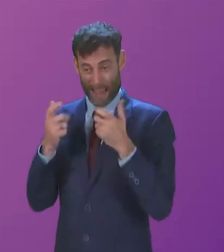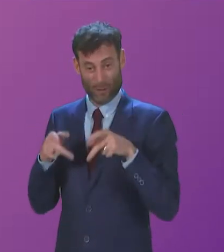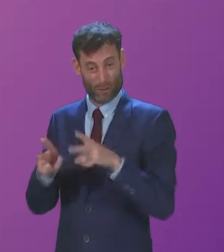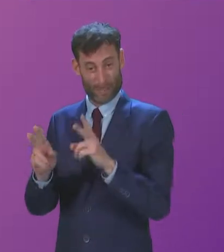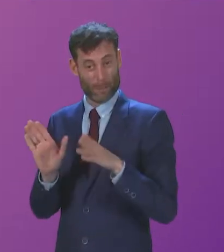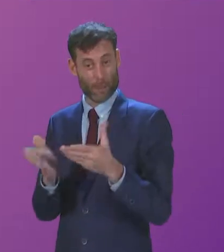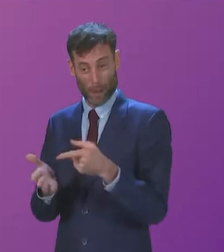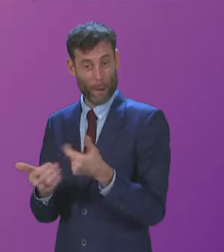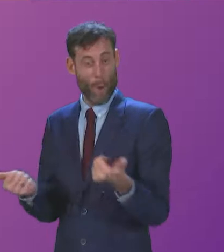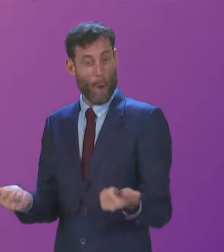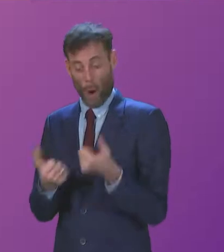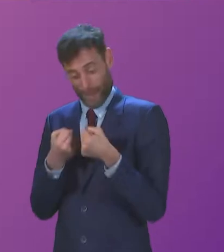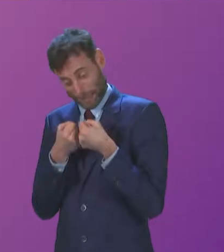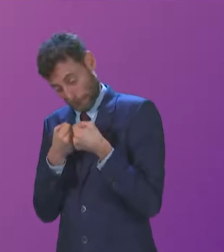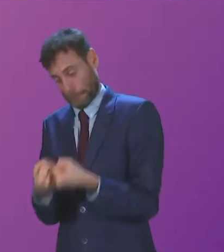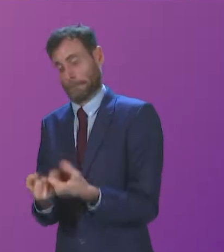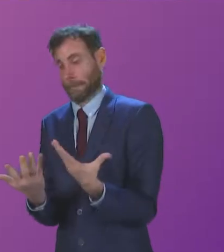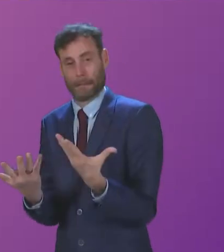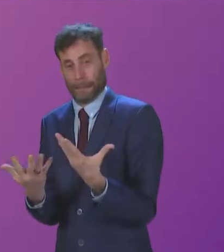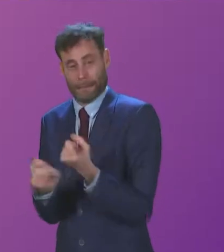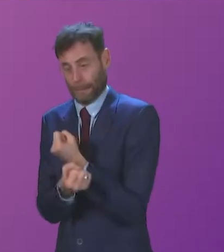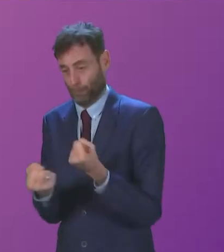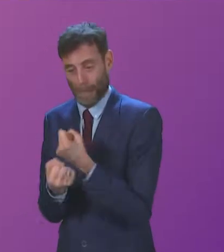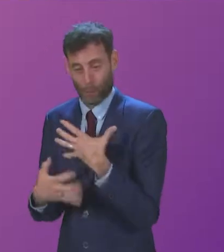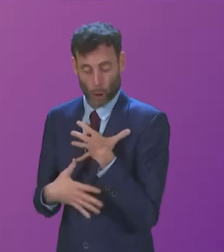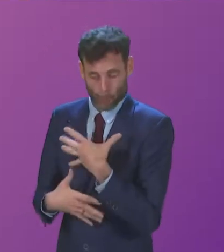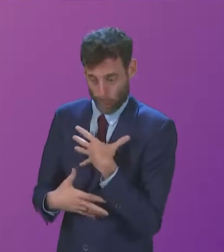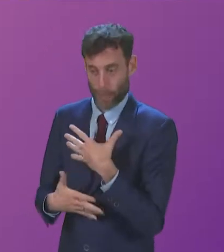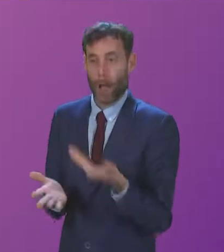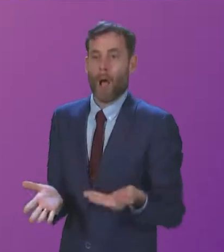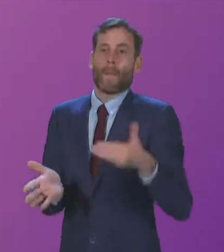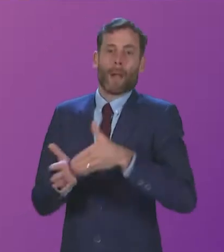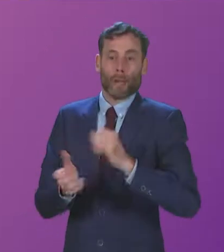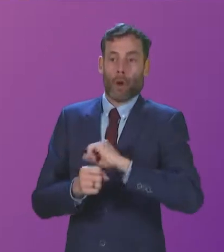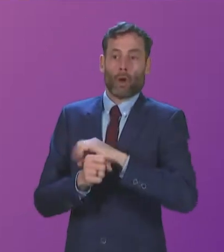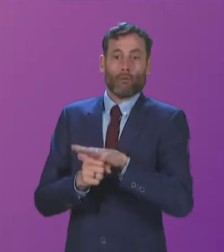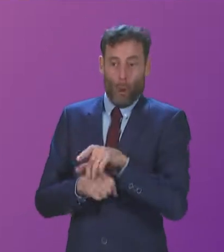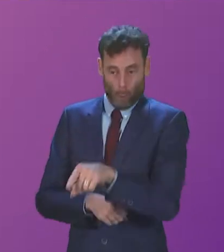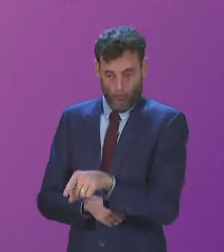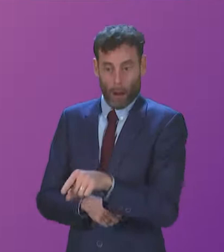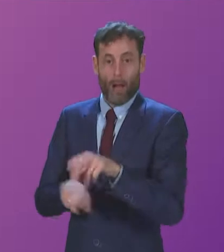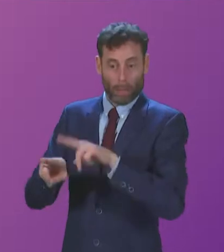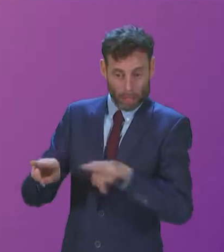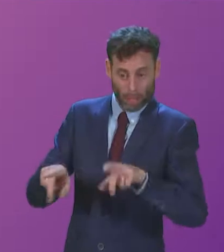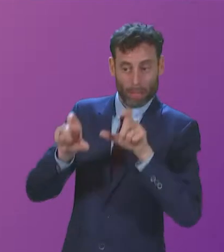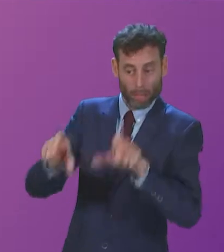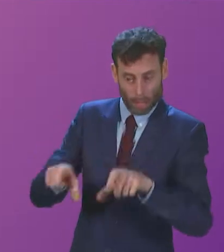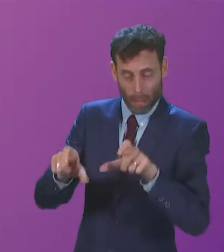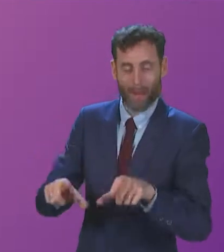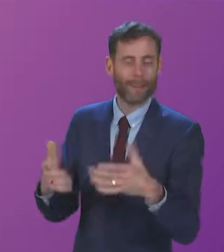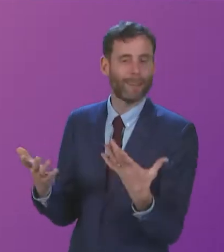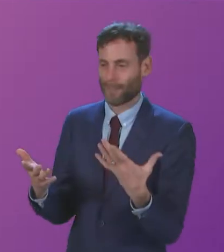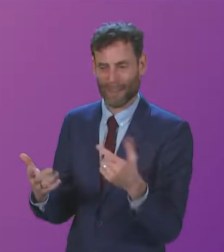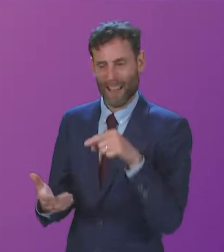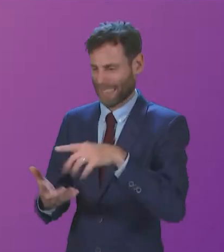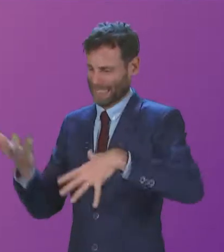However, these challenges existed long before the pandemic. Staff shortages and excessive workloads are nothing new. The workforce is in crisis,